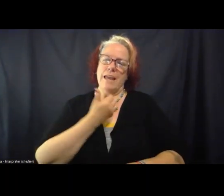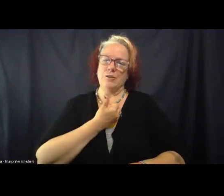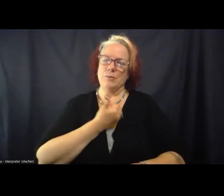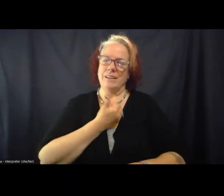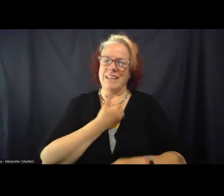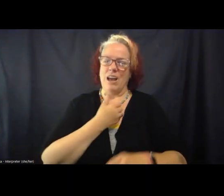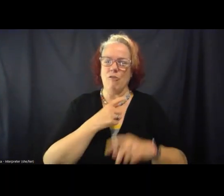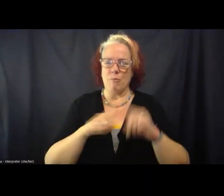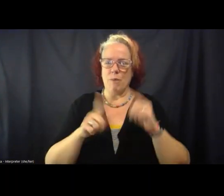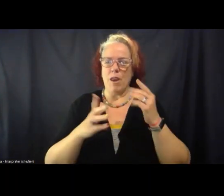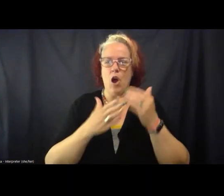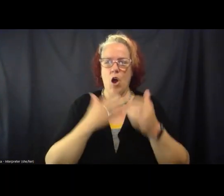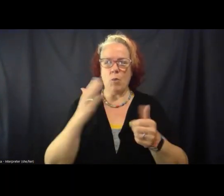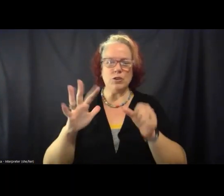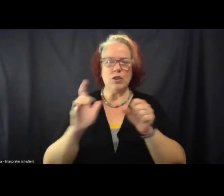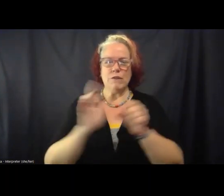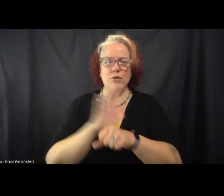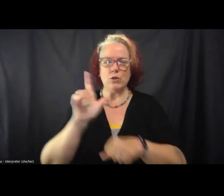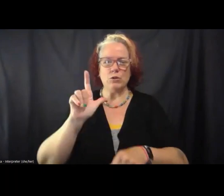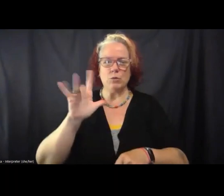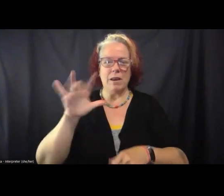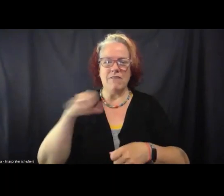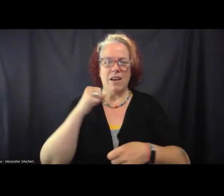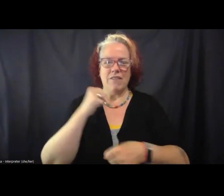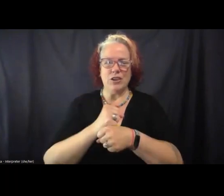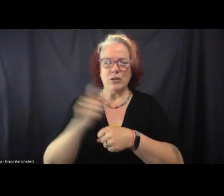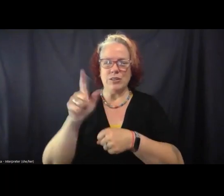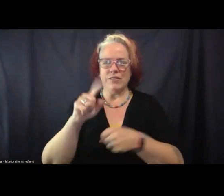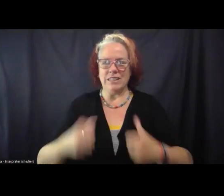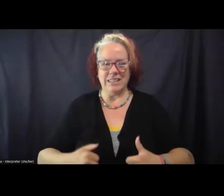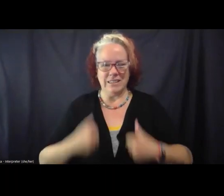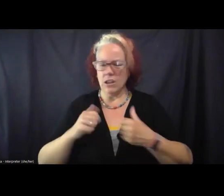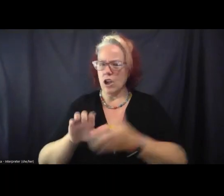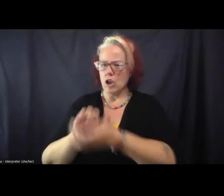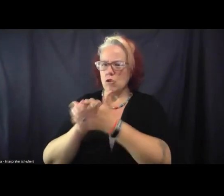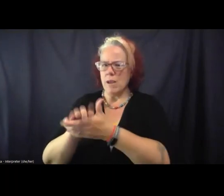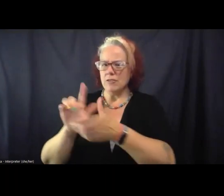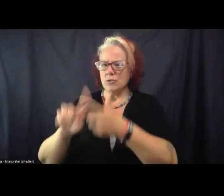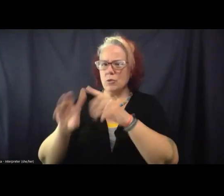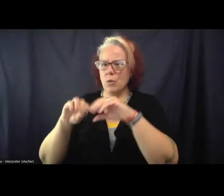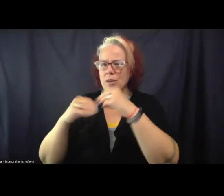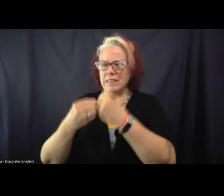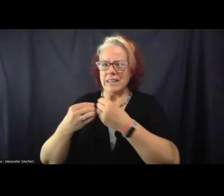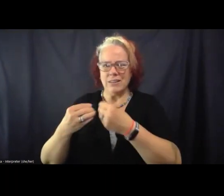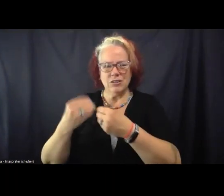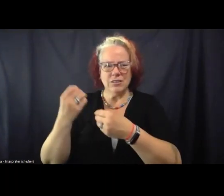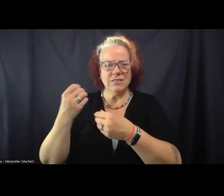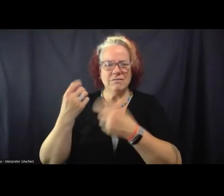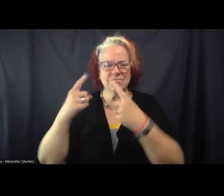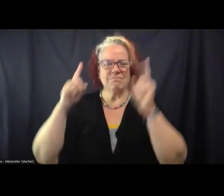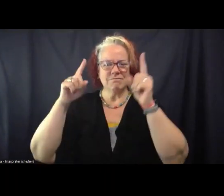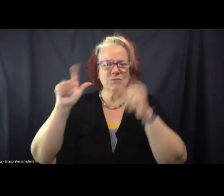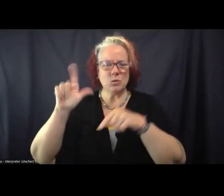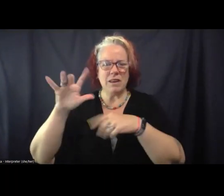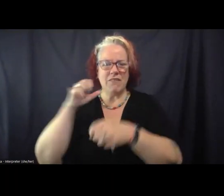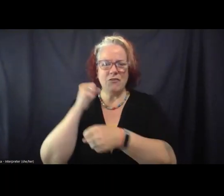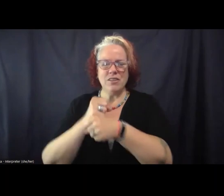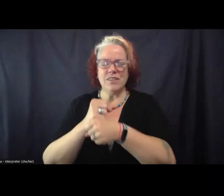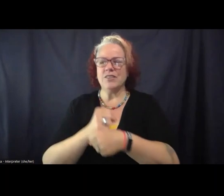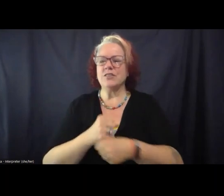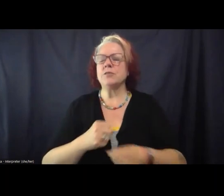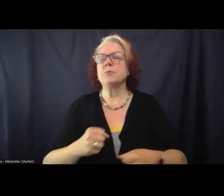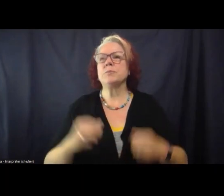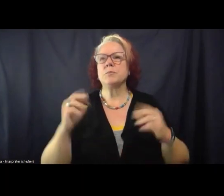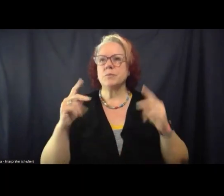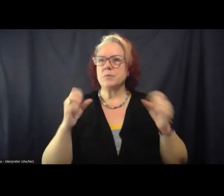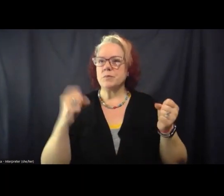almost the full 25 years of its existence. And congrats to the organization on that milestone. And so yeah, it's